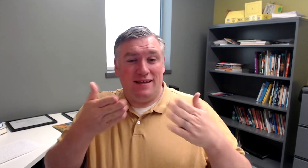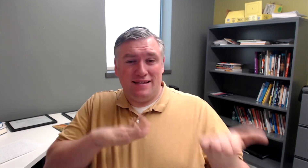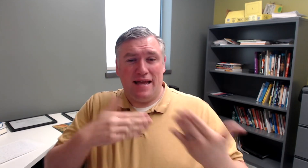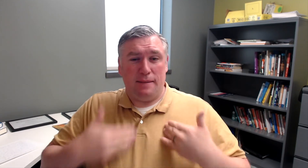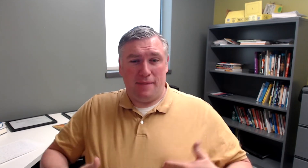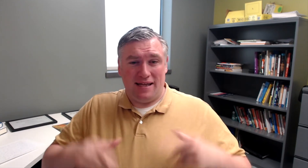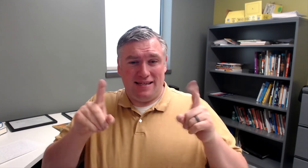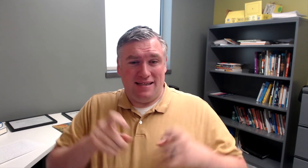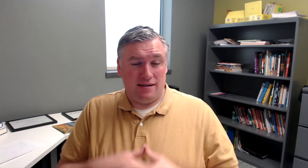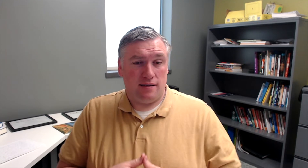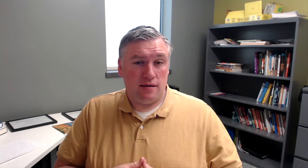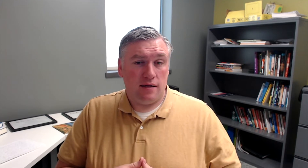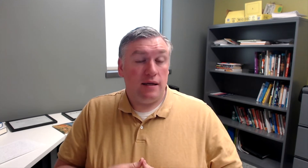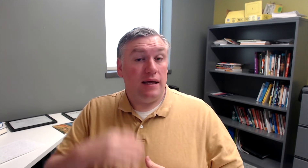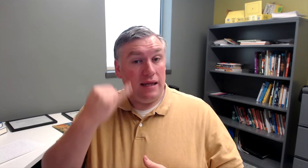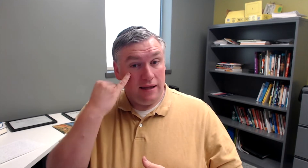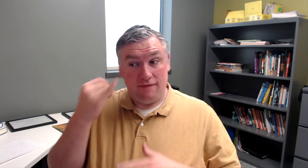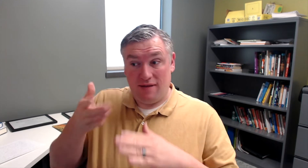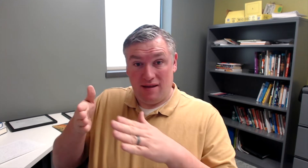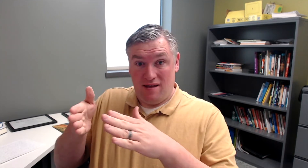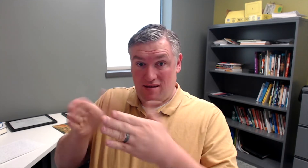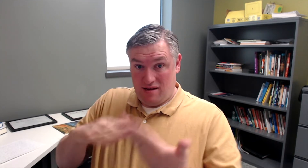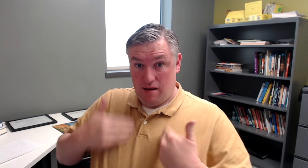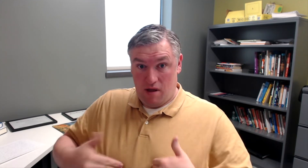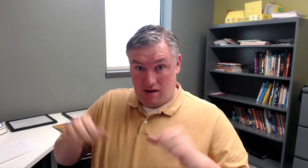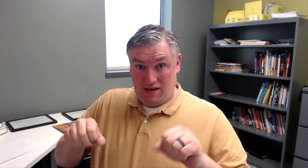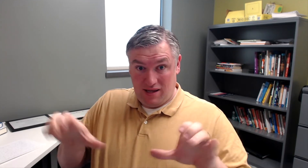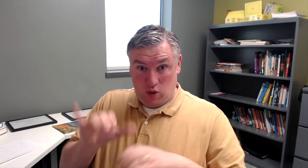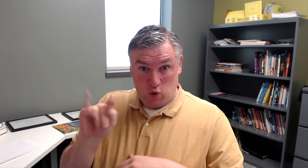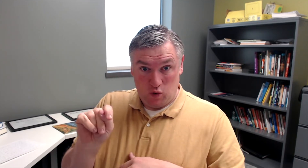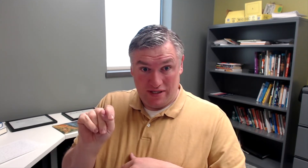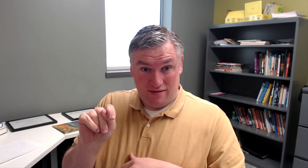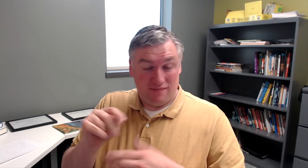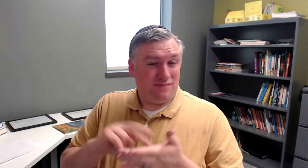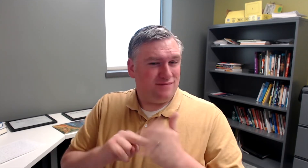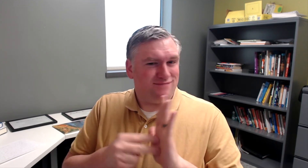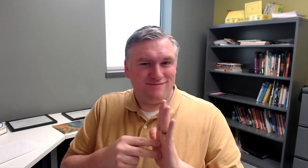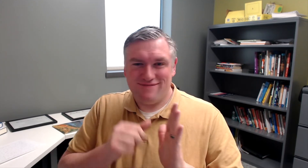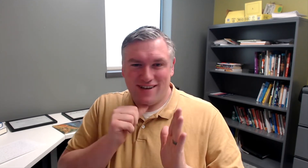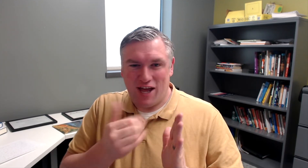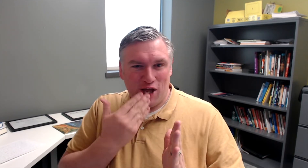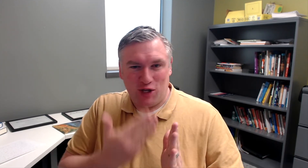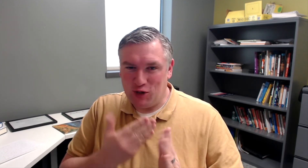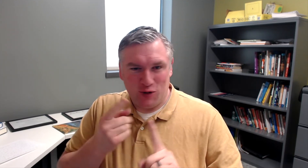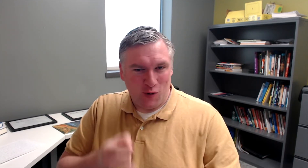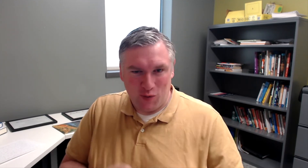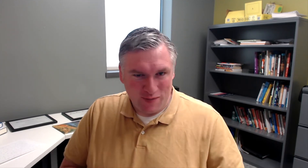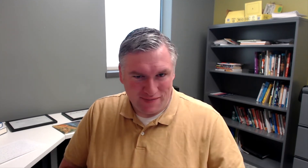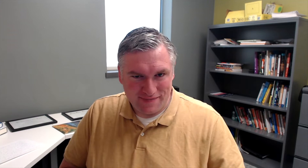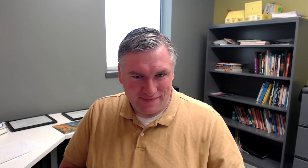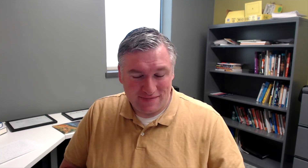Next test is the Dead Body Test. If a dead body can do it, it means it's not a good goal.